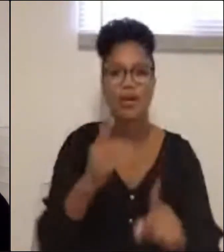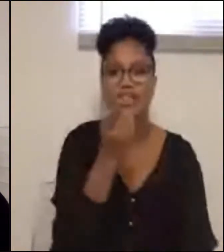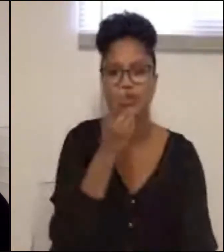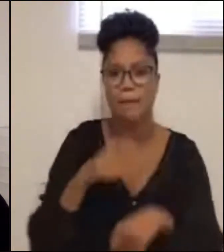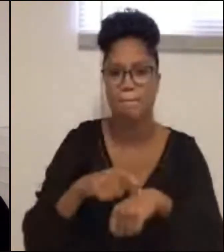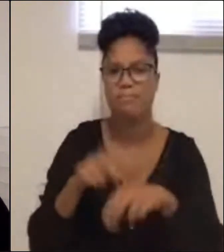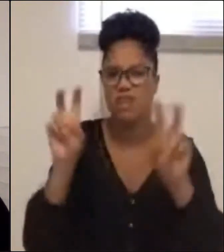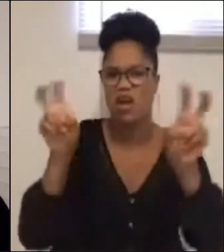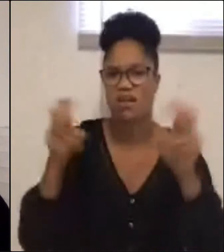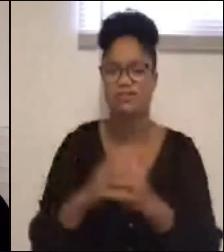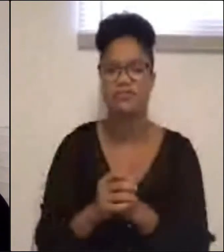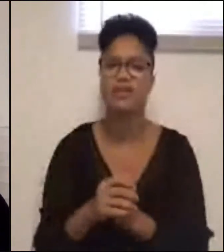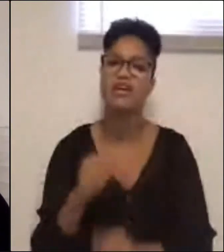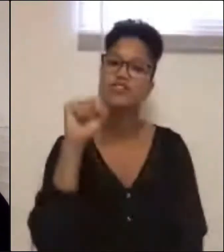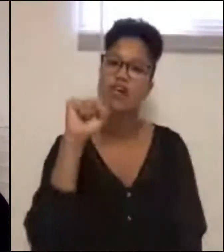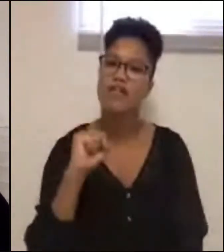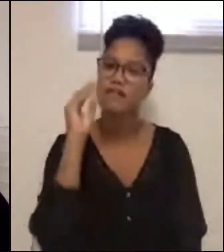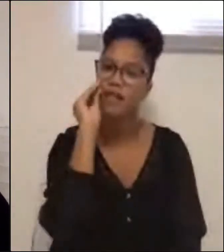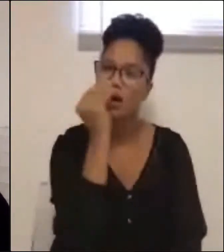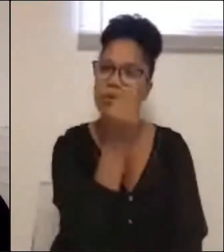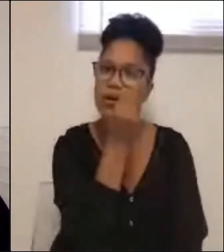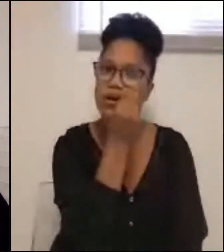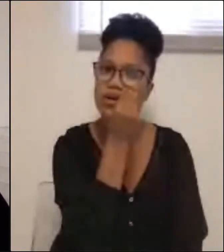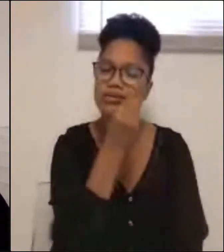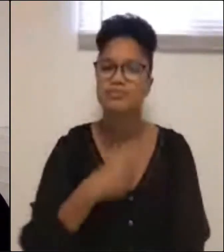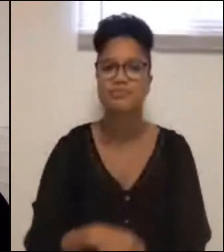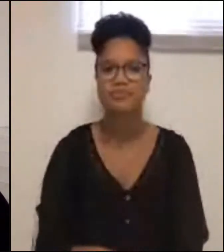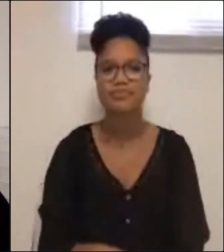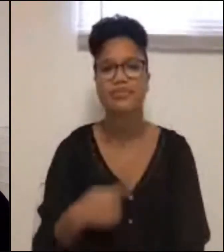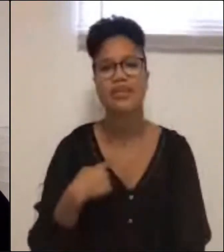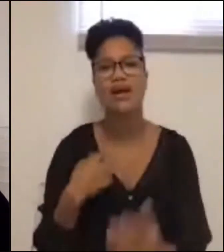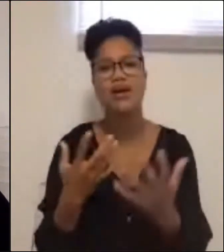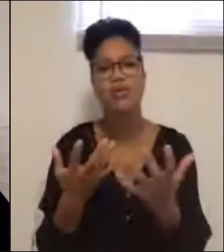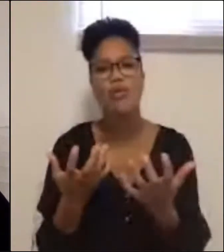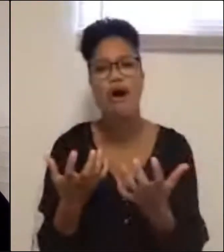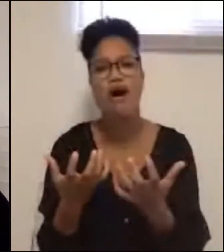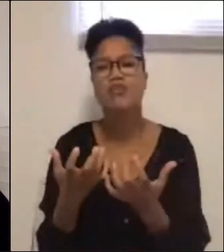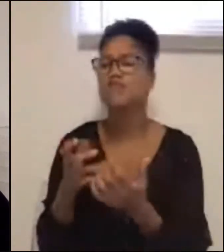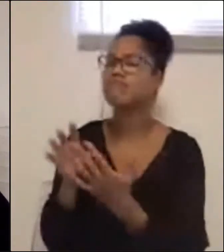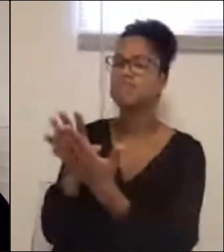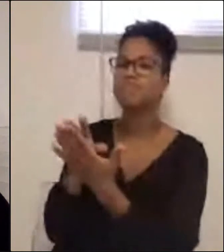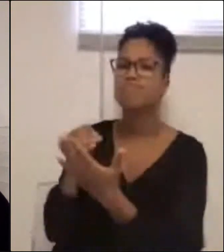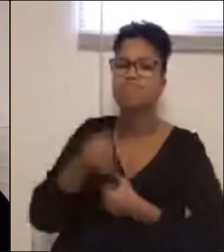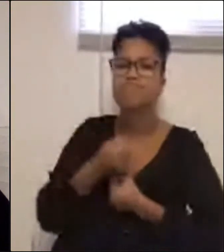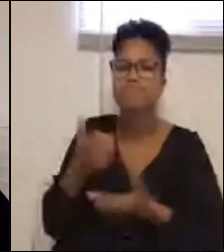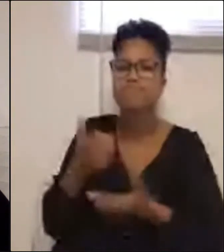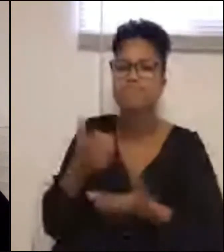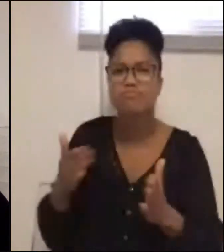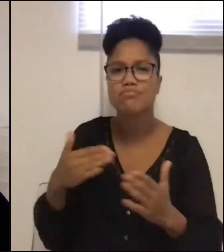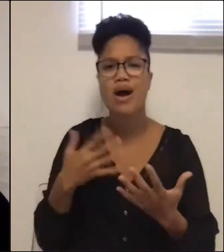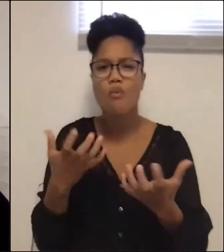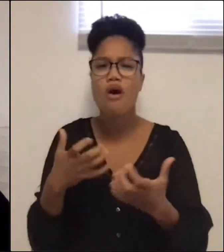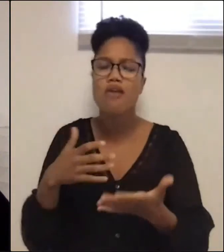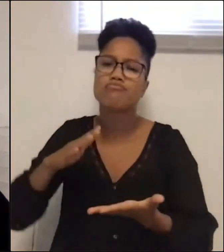Southern flower. I want to quote the bard. To serenade you.